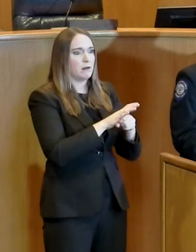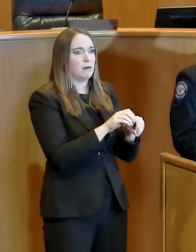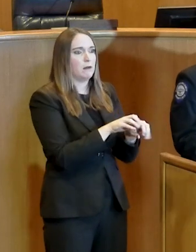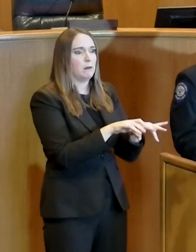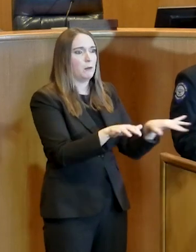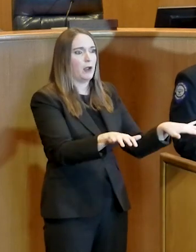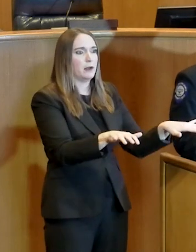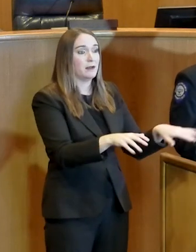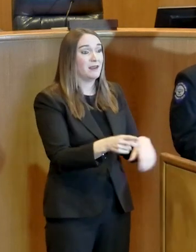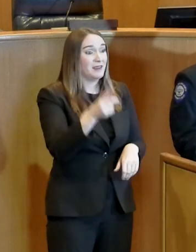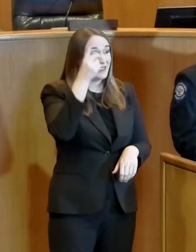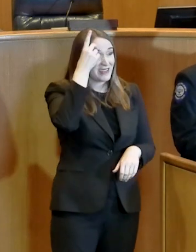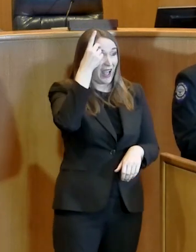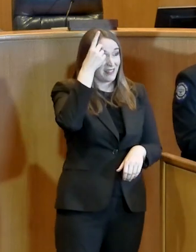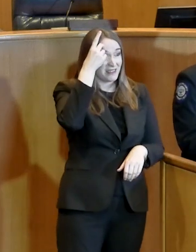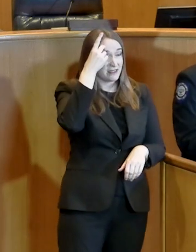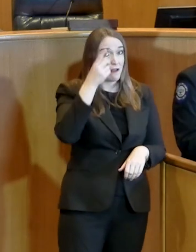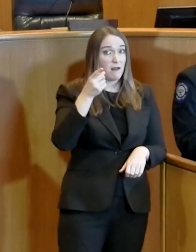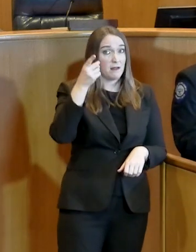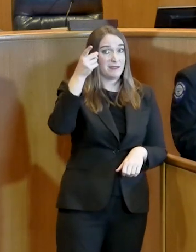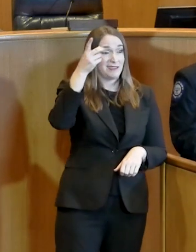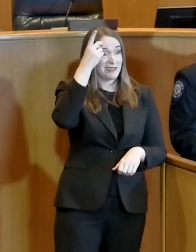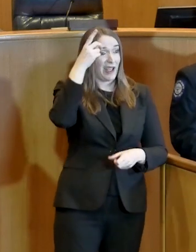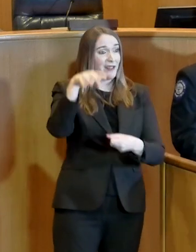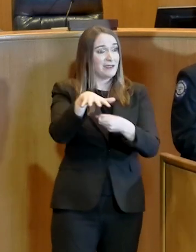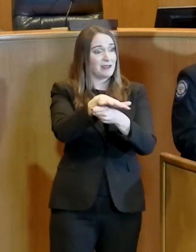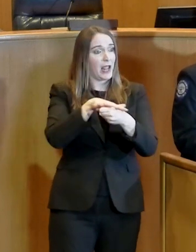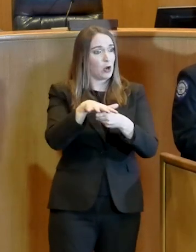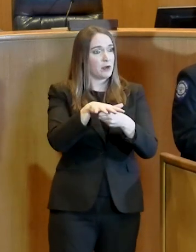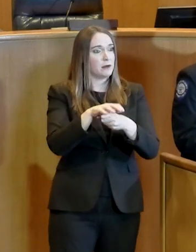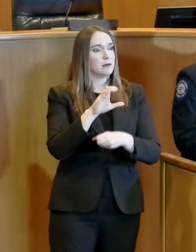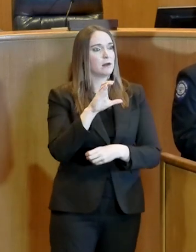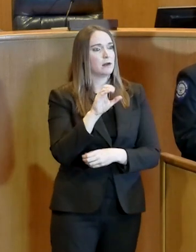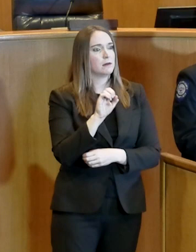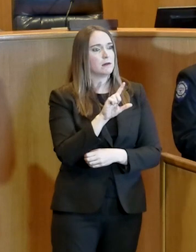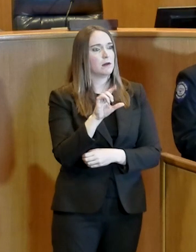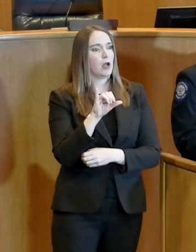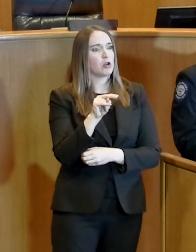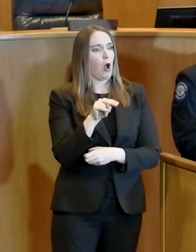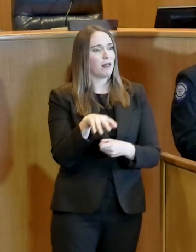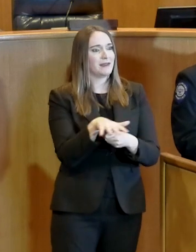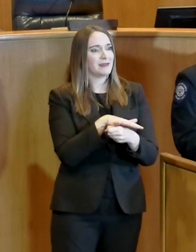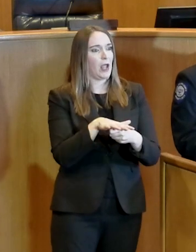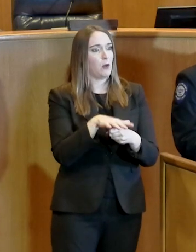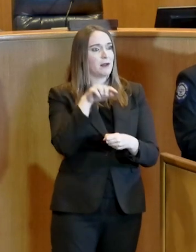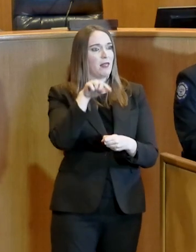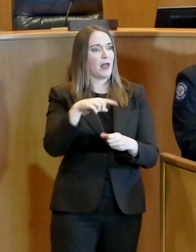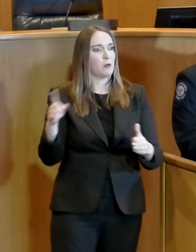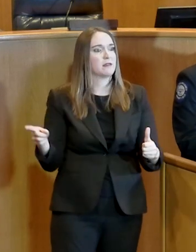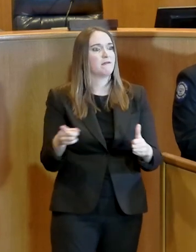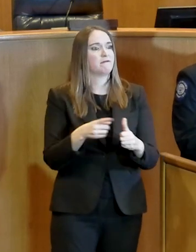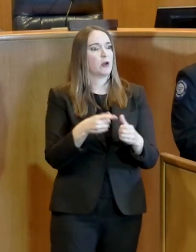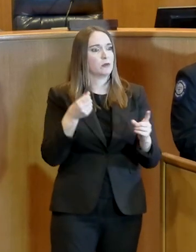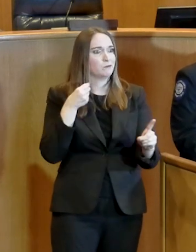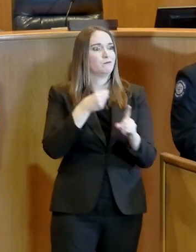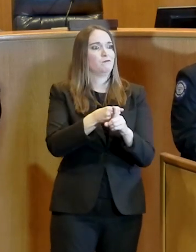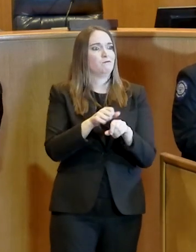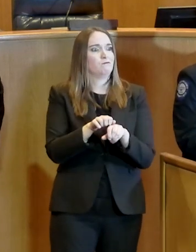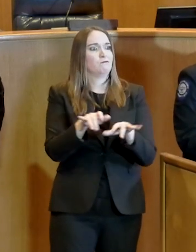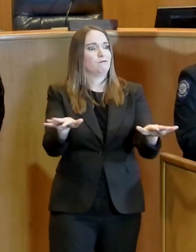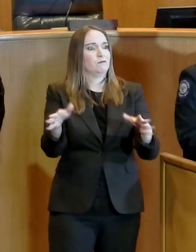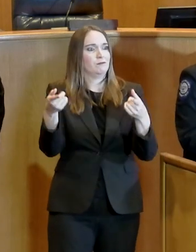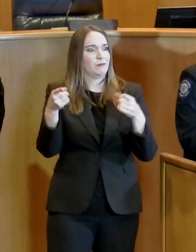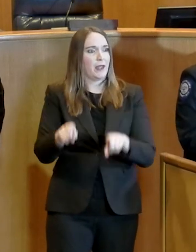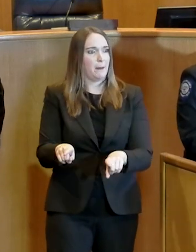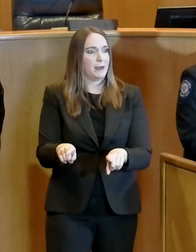Dallas was the one that had the first cases, or the Dallas area, up in Colon County. So there are things that they implemented first, and there are